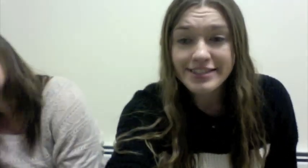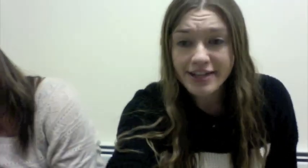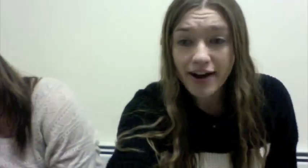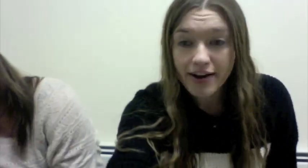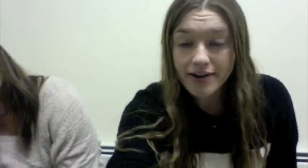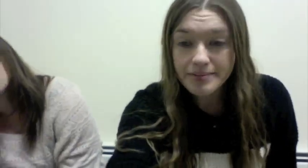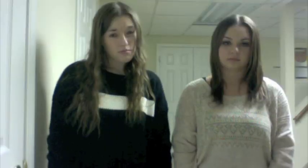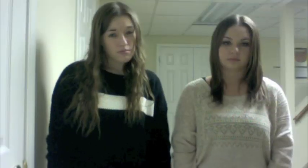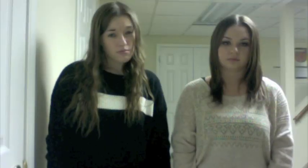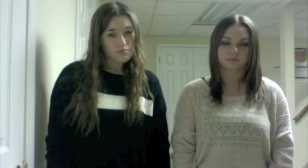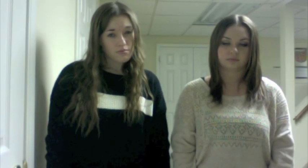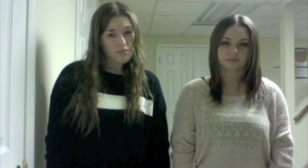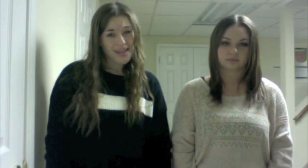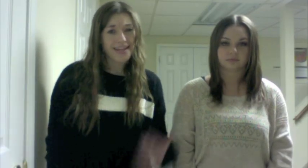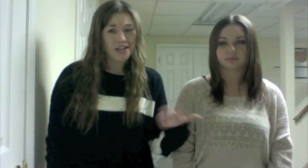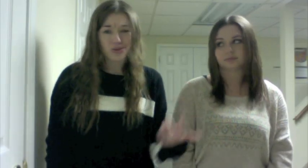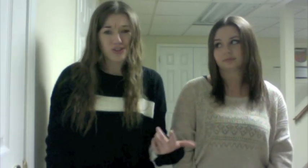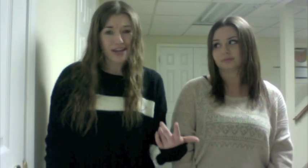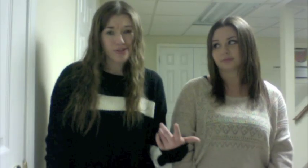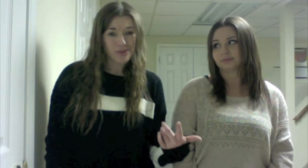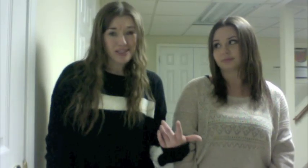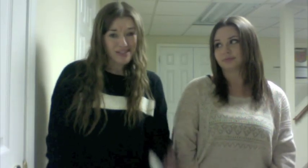Duh! Now you should not do this.